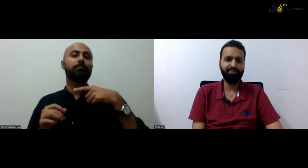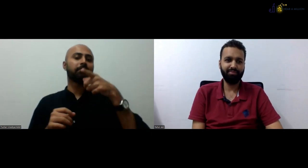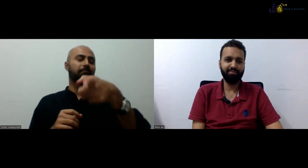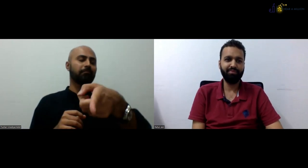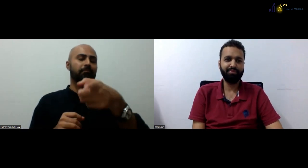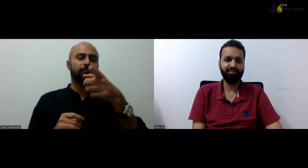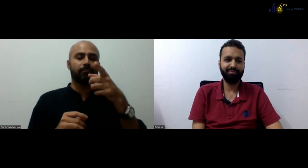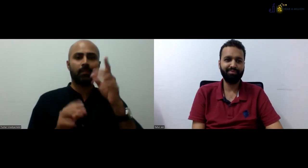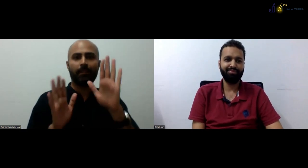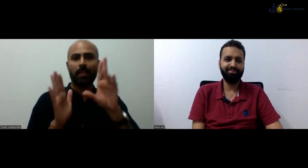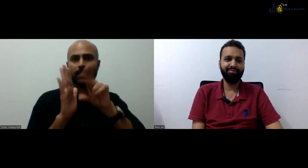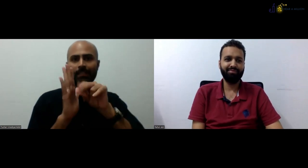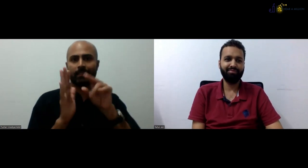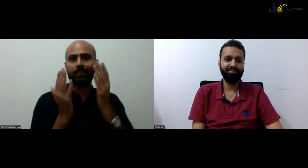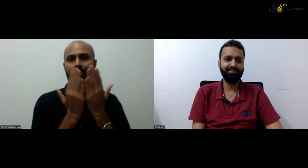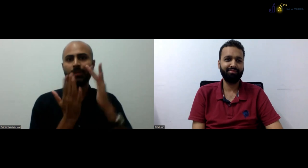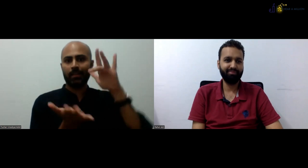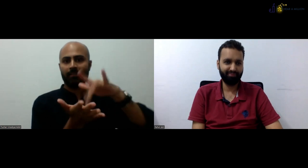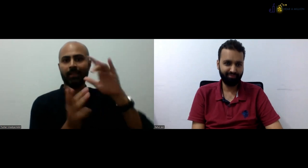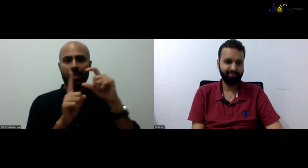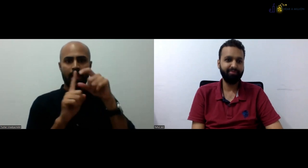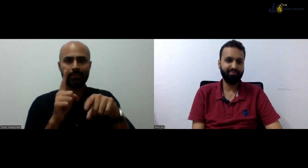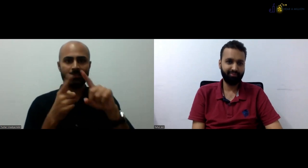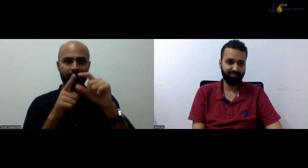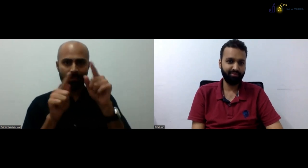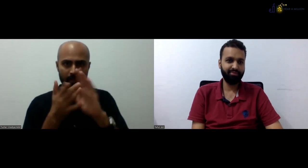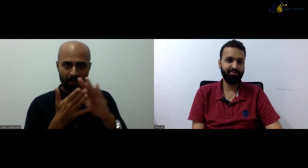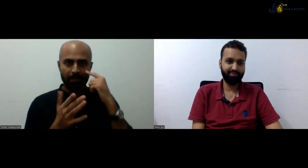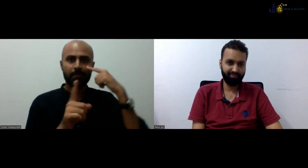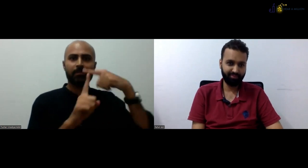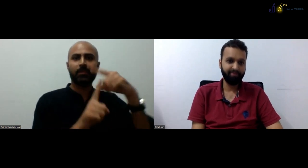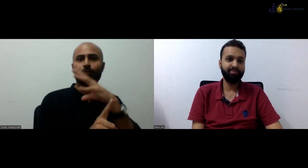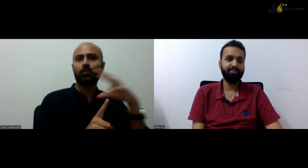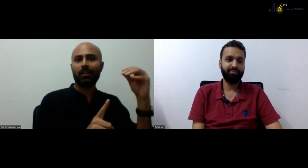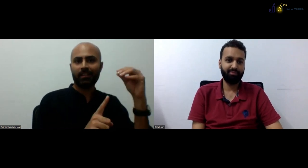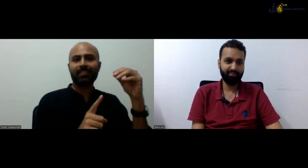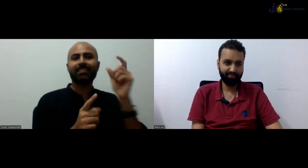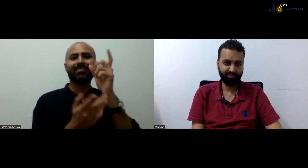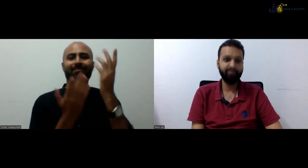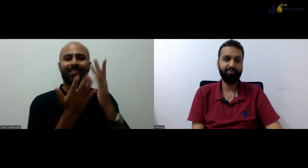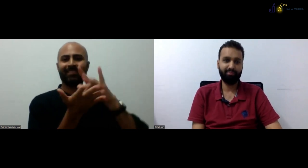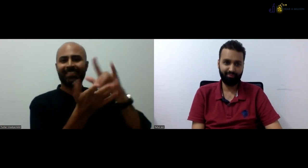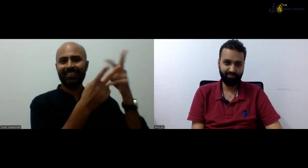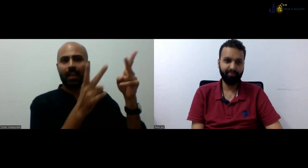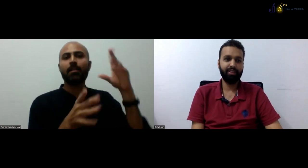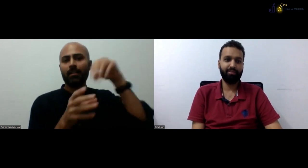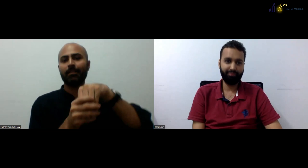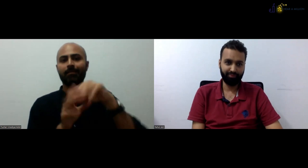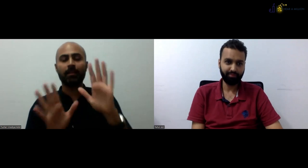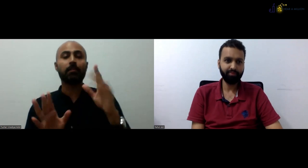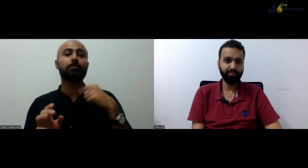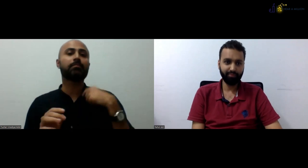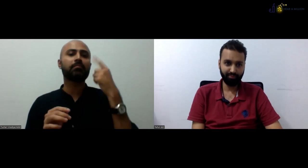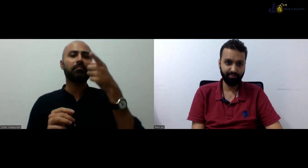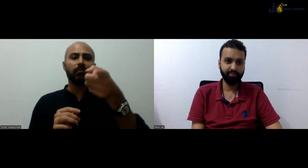this is something I envision. Okay. So you have Speaking Hands Commission. You're also running